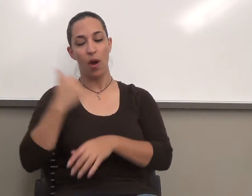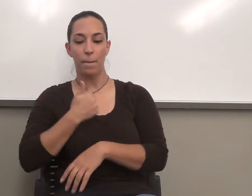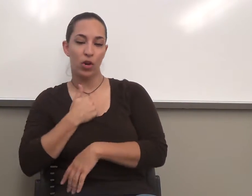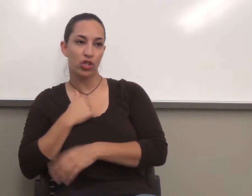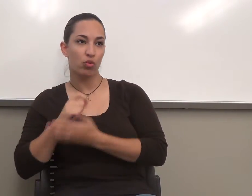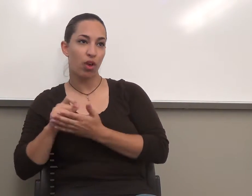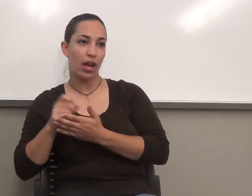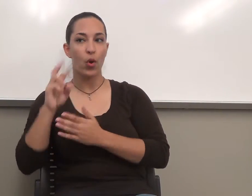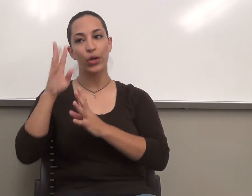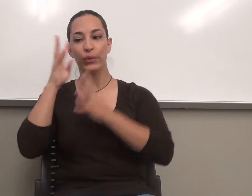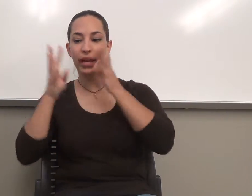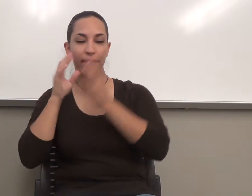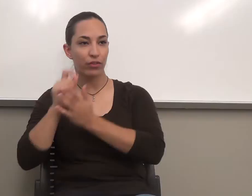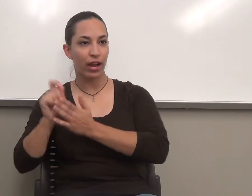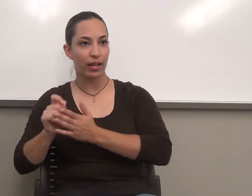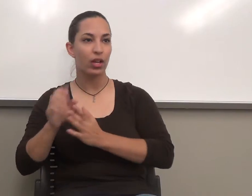creative writing. And we'll talk about what that means.